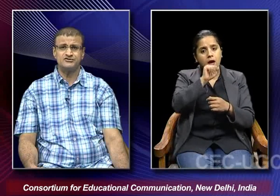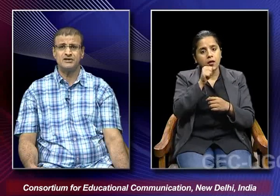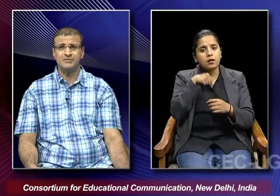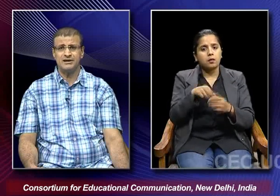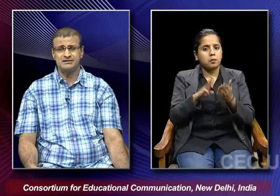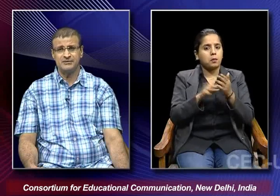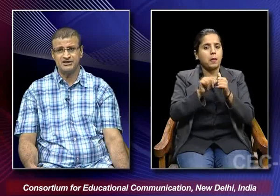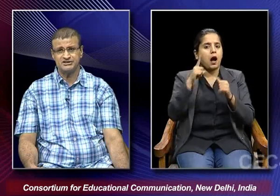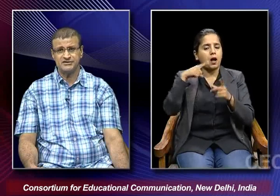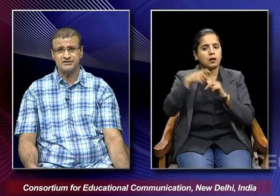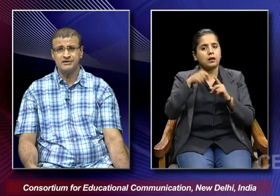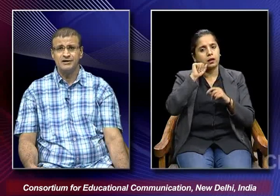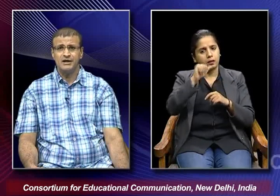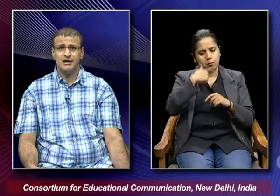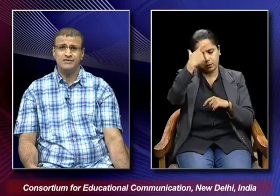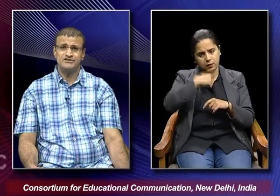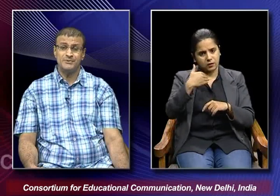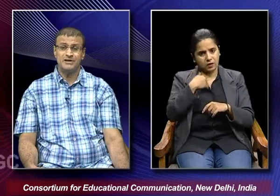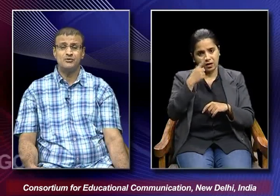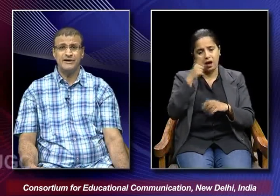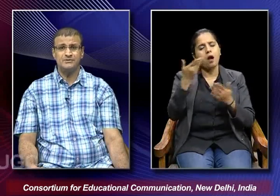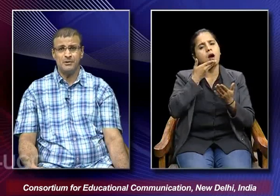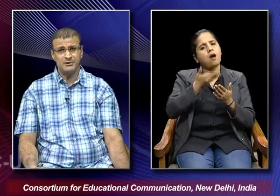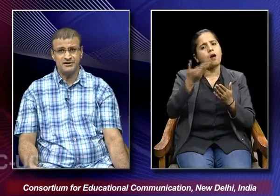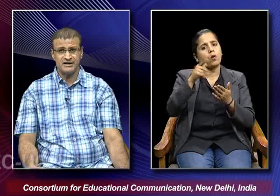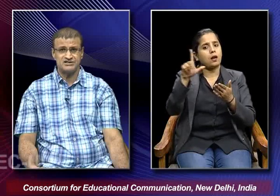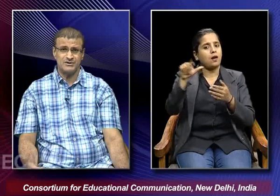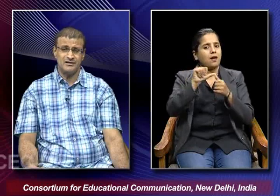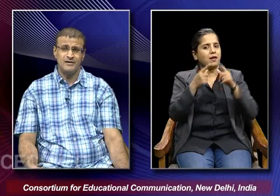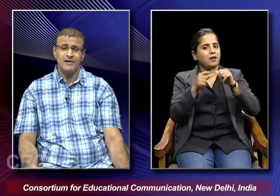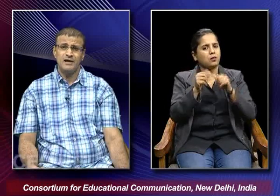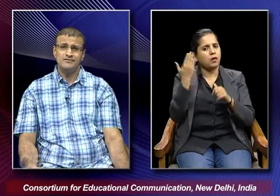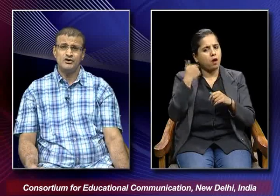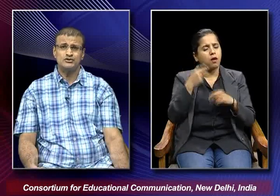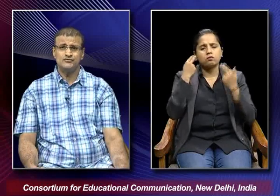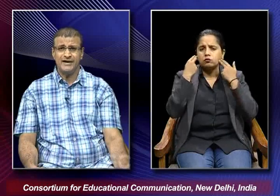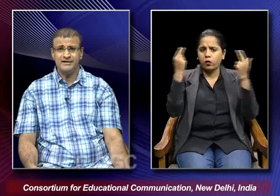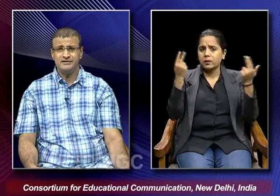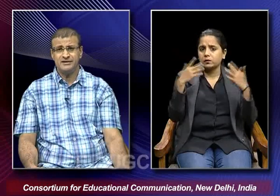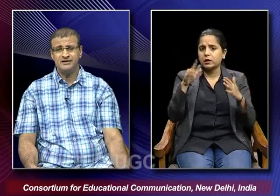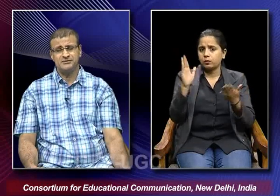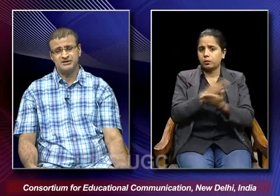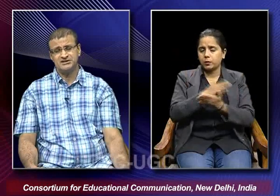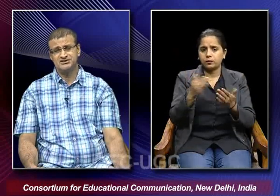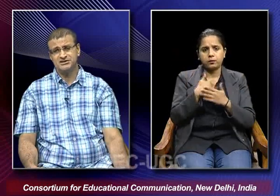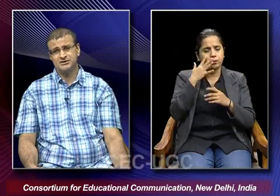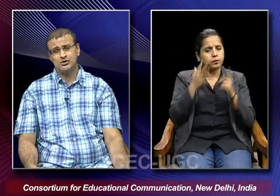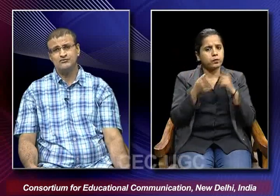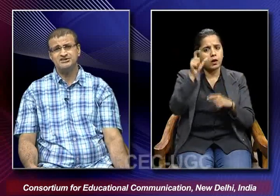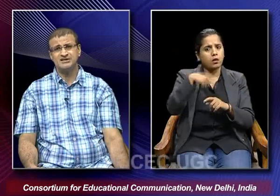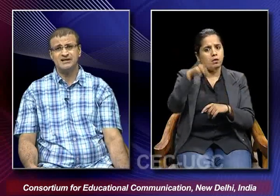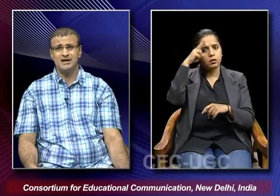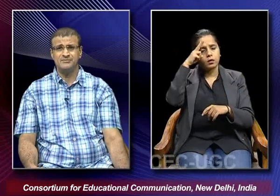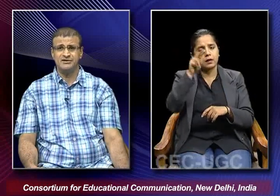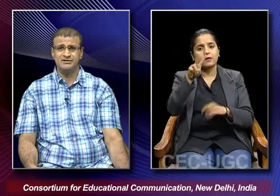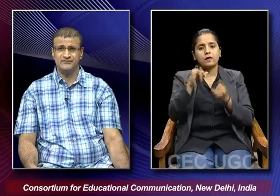which was sung by latha mangeshkar which became quite popular as well we also find the the concern of